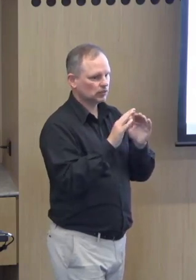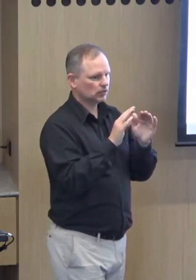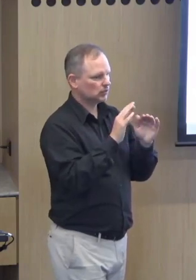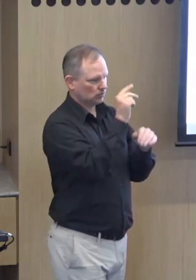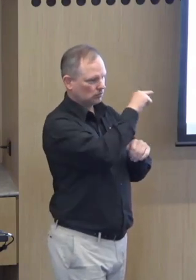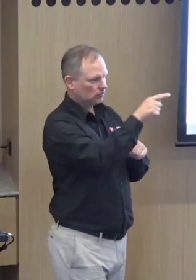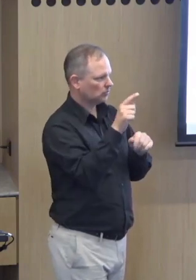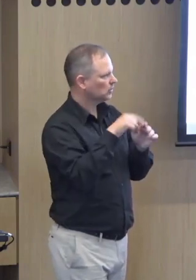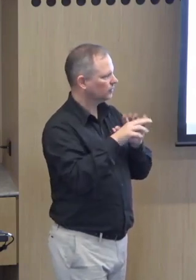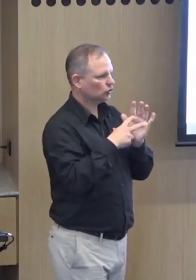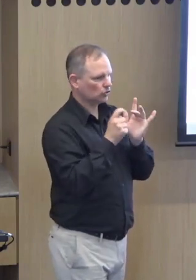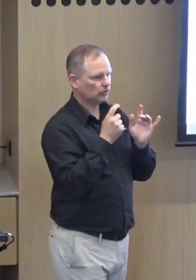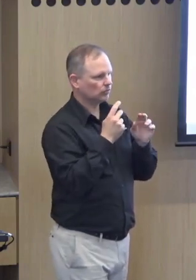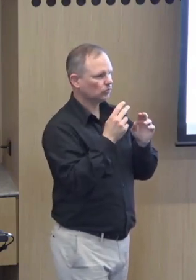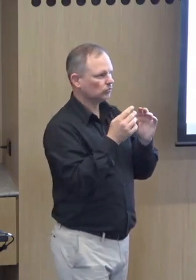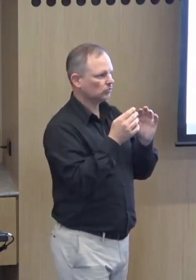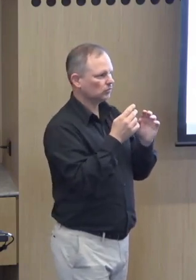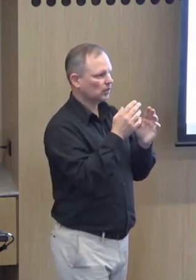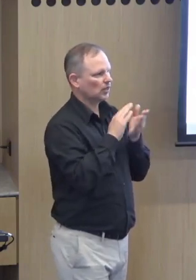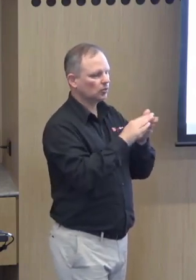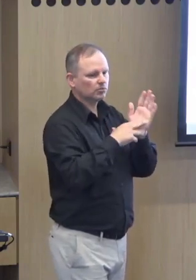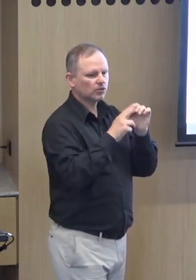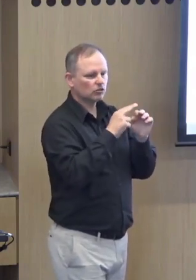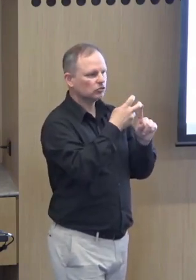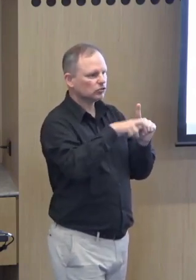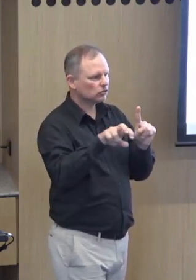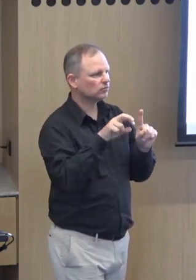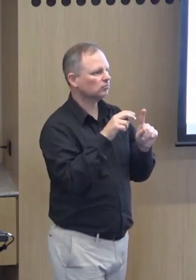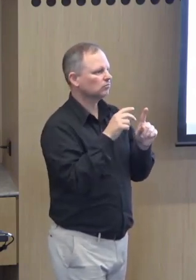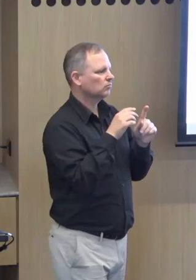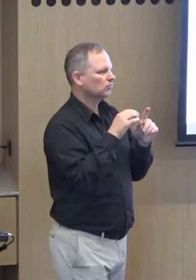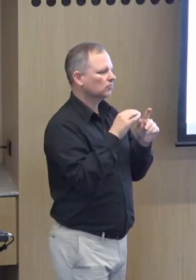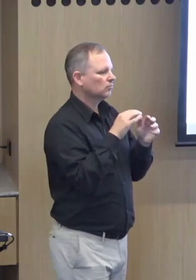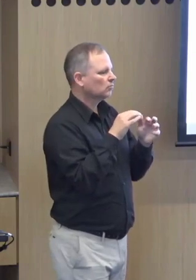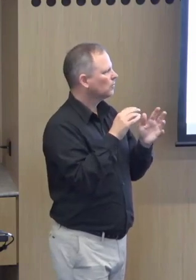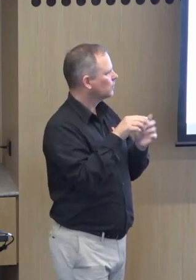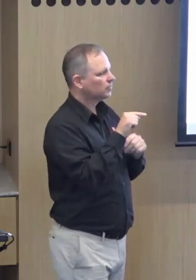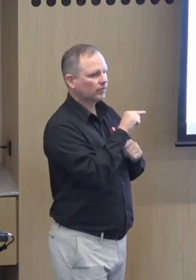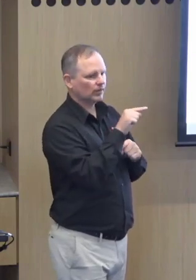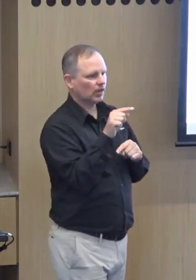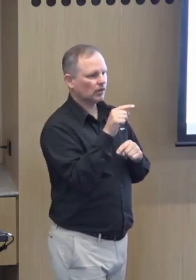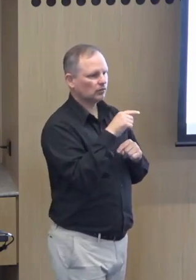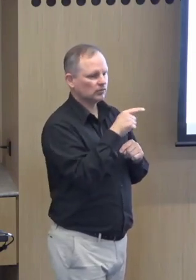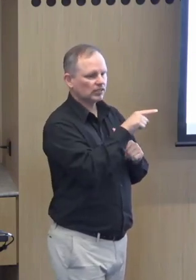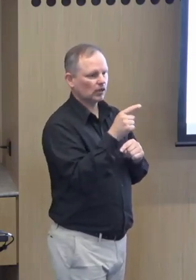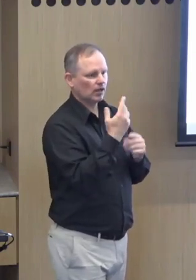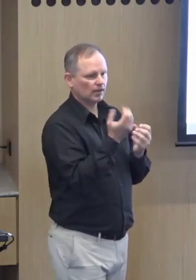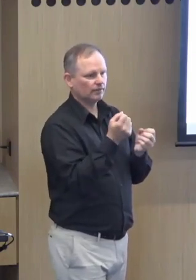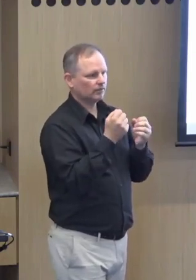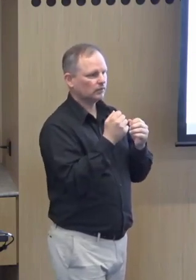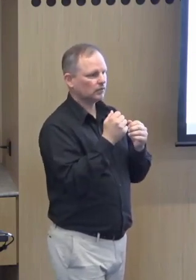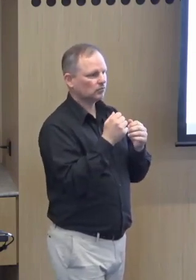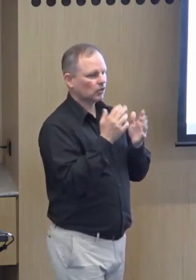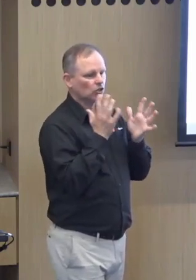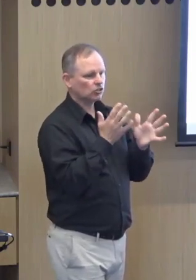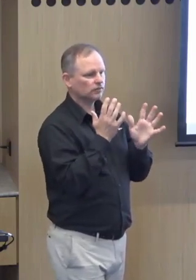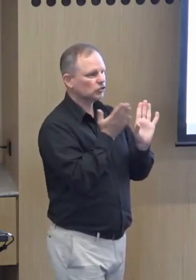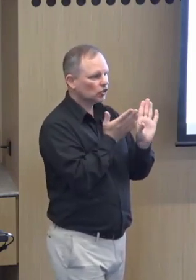students in that age group who are deaf and hard of hearing in the school settings and then provide referral services to the parents of those deaf children.